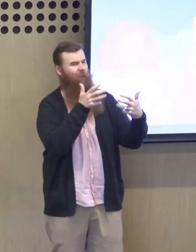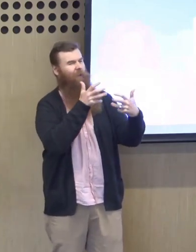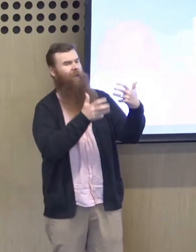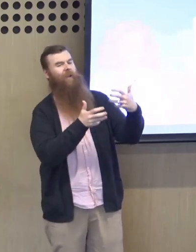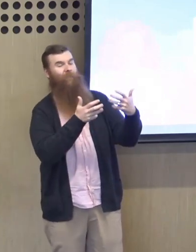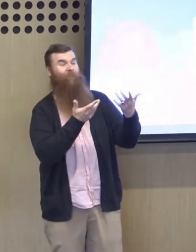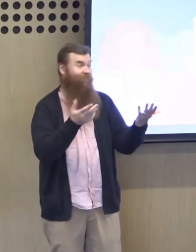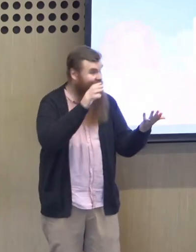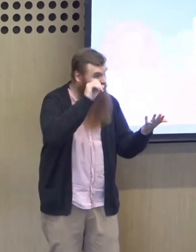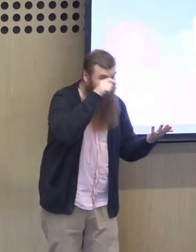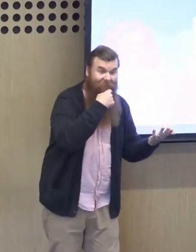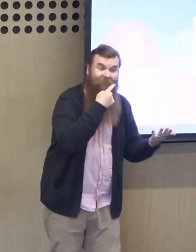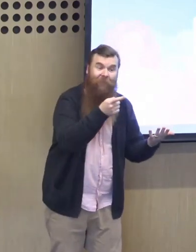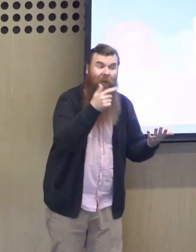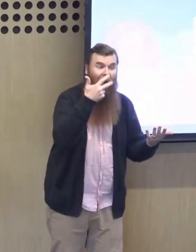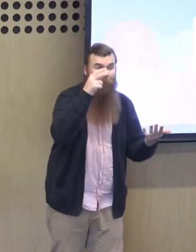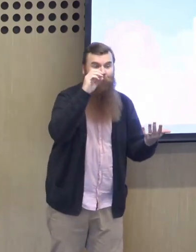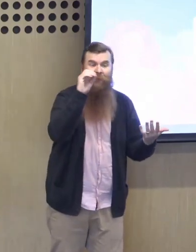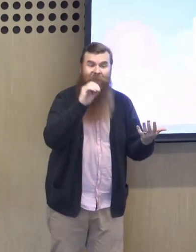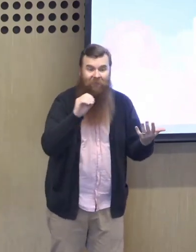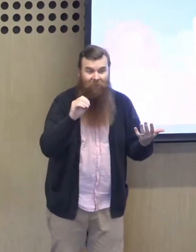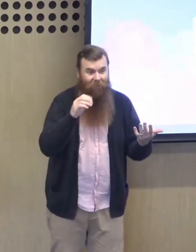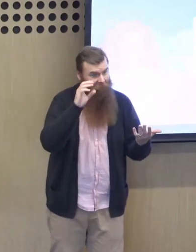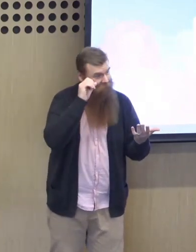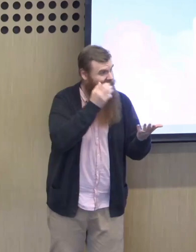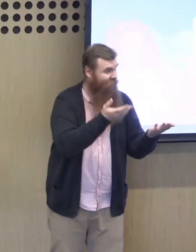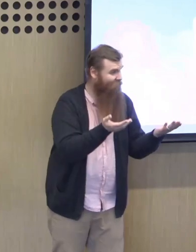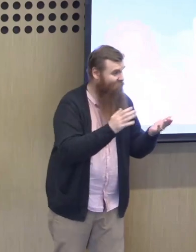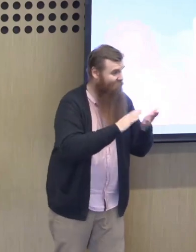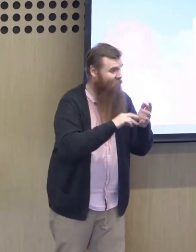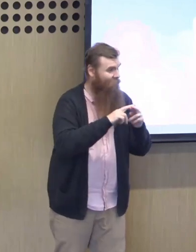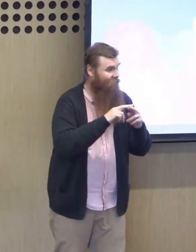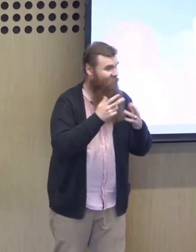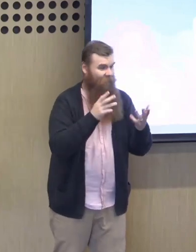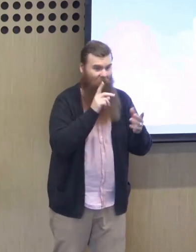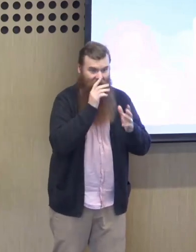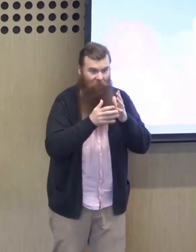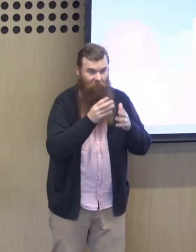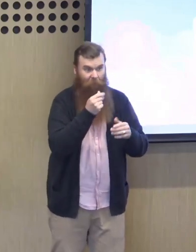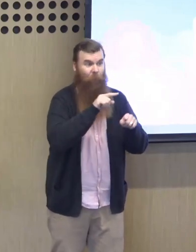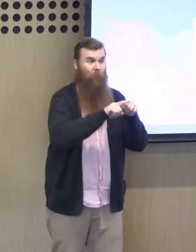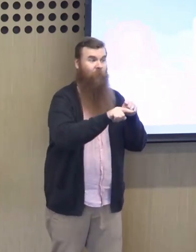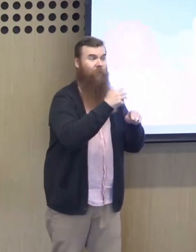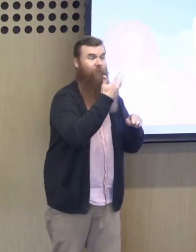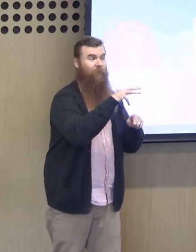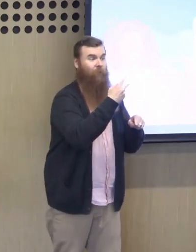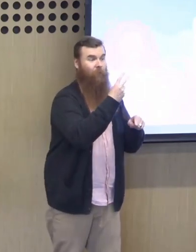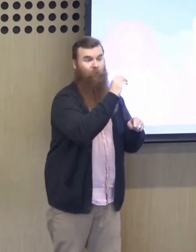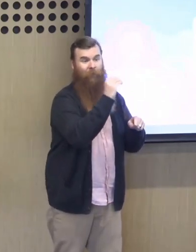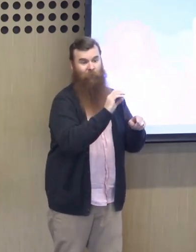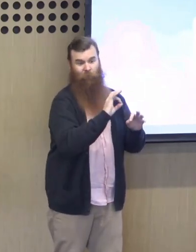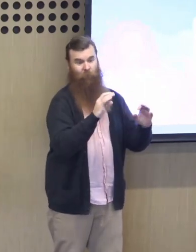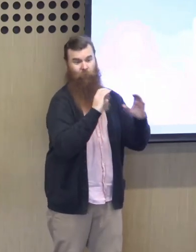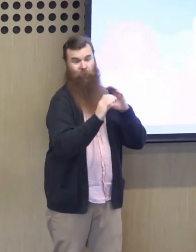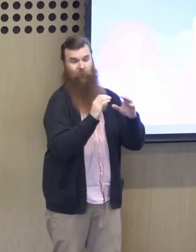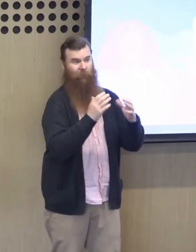it's, I'm navigating and trying to find my way. Remember I was saying somewhere around the 80% number of parents, the 8% rather. So it's,